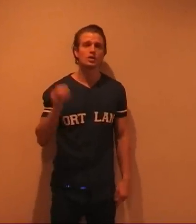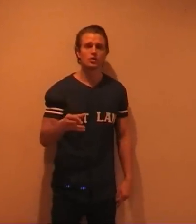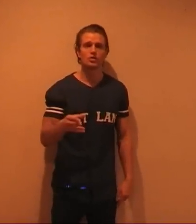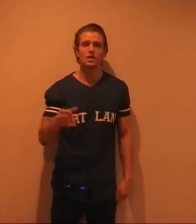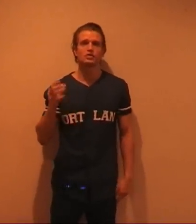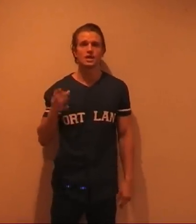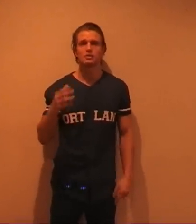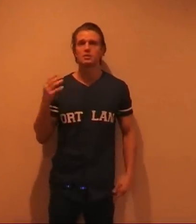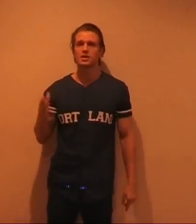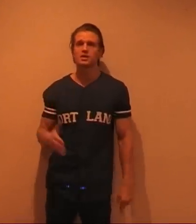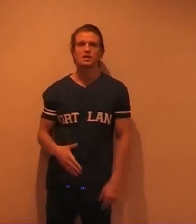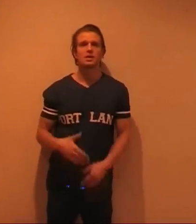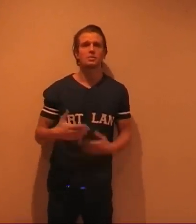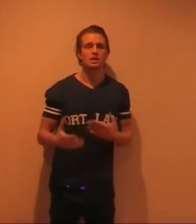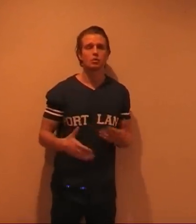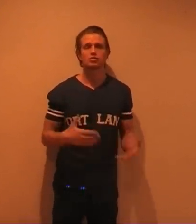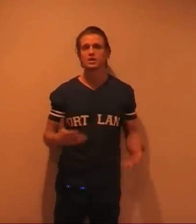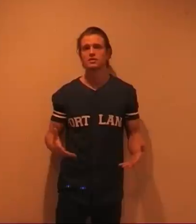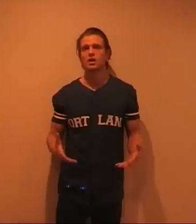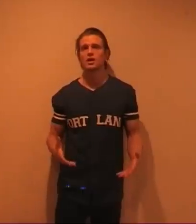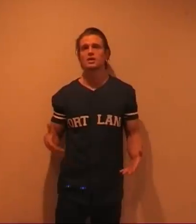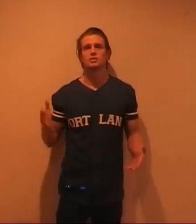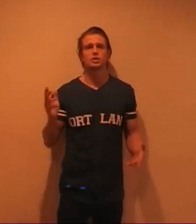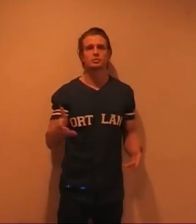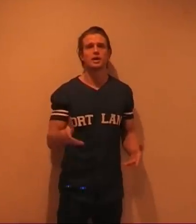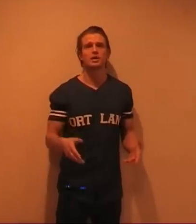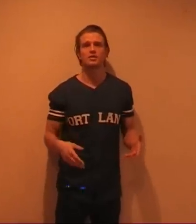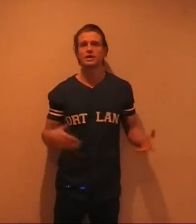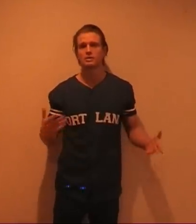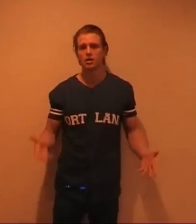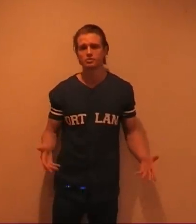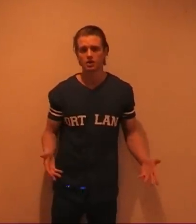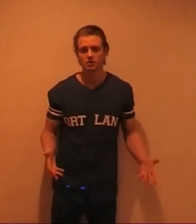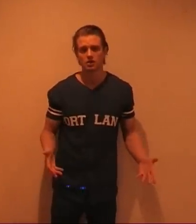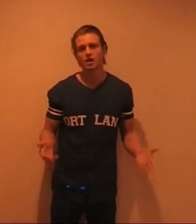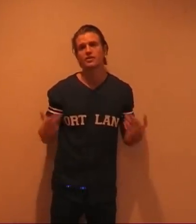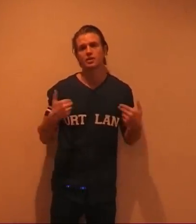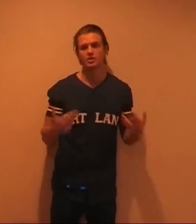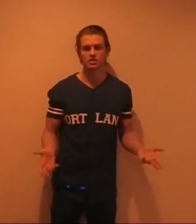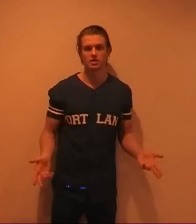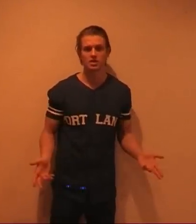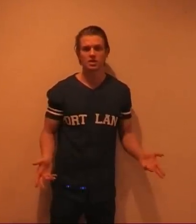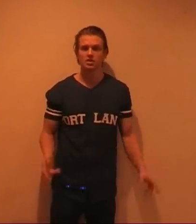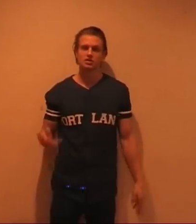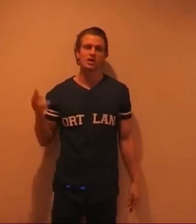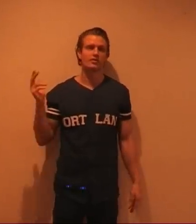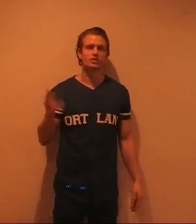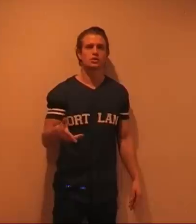good and attracting women and being a more attractive guy is much better than having a Mars bar. I think personally. So stay off the sugar.